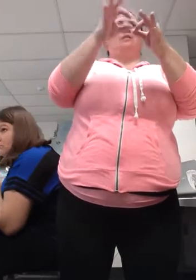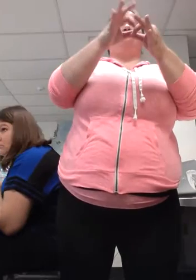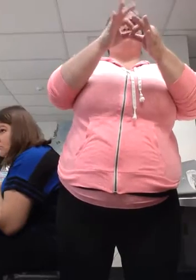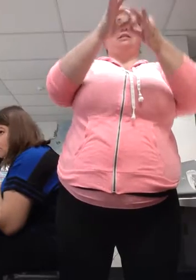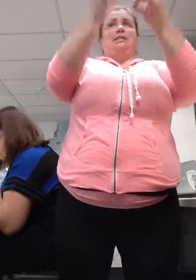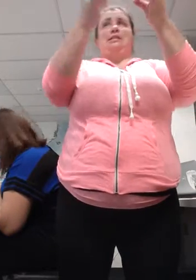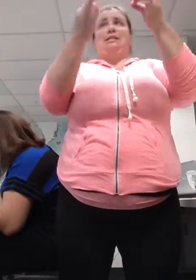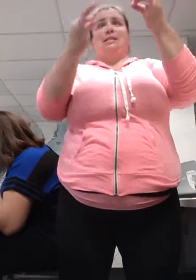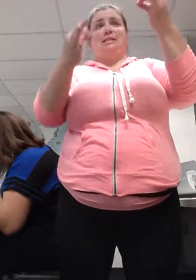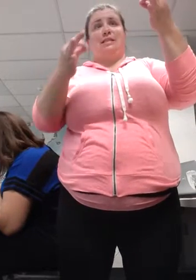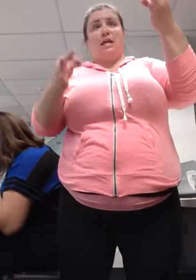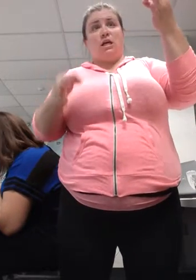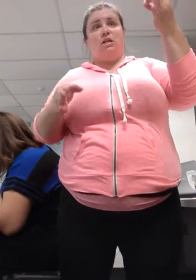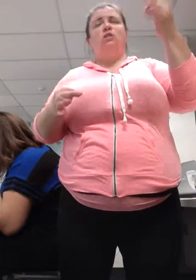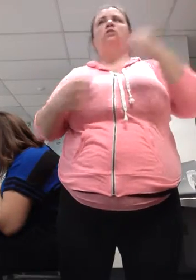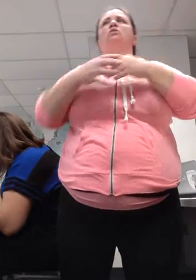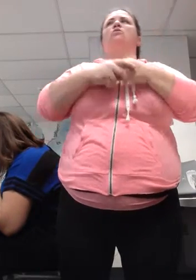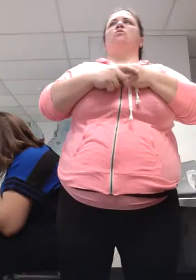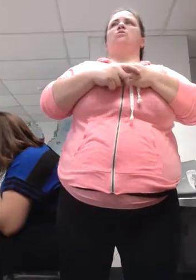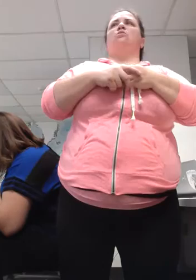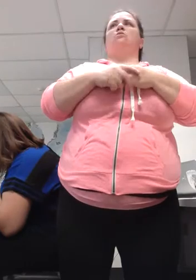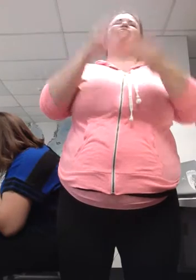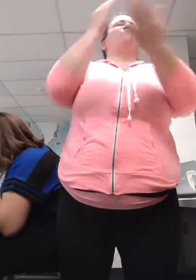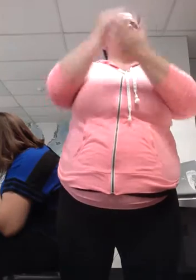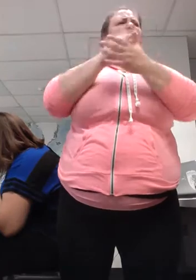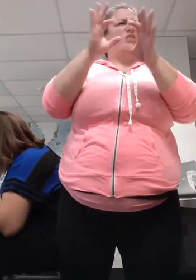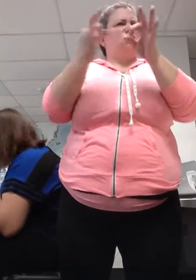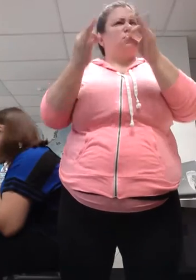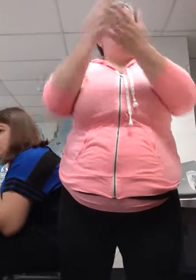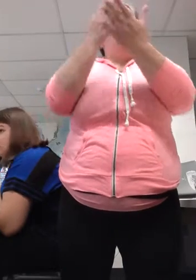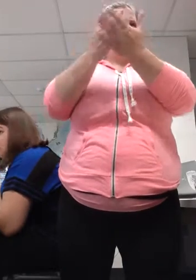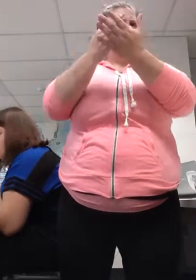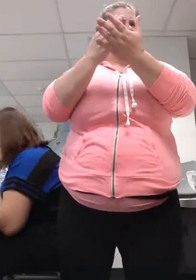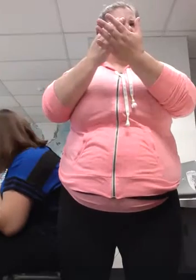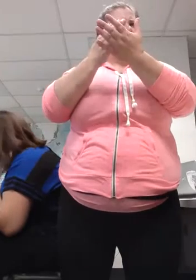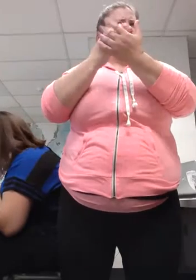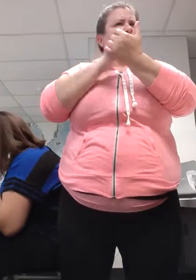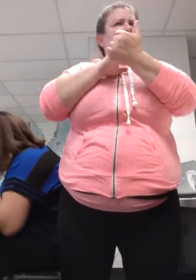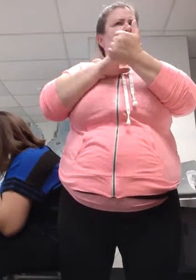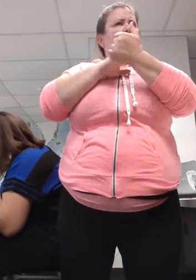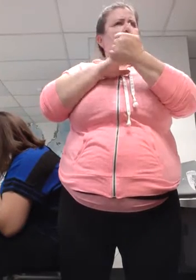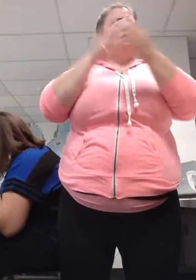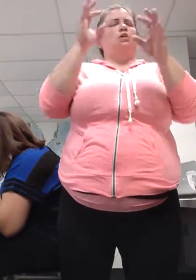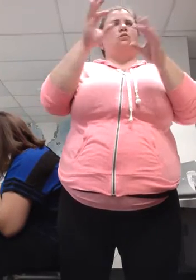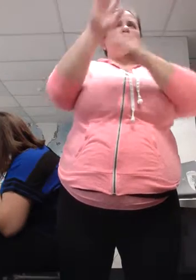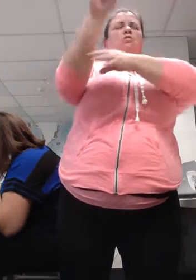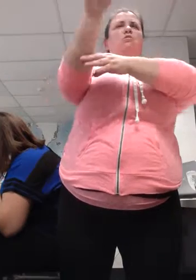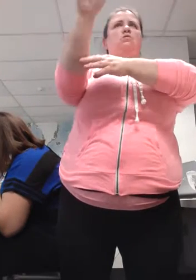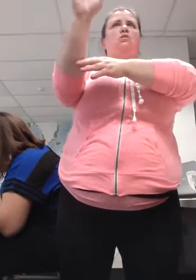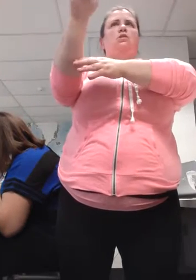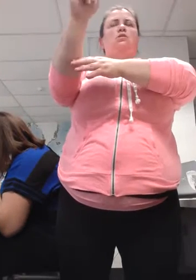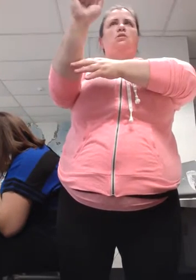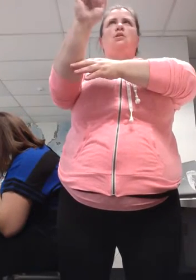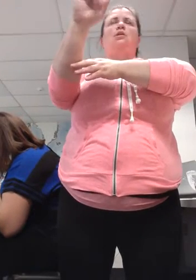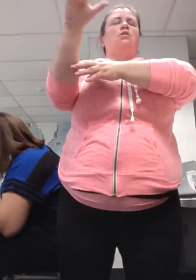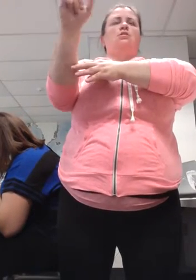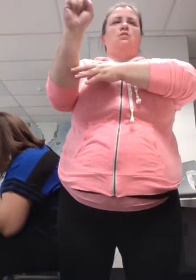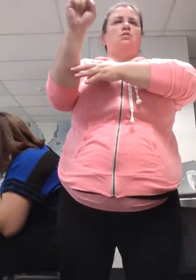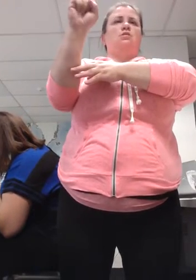intent from the original source language speaker. It has to be accurate. That's where you have to